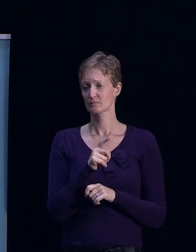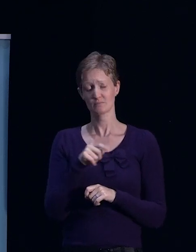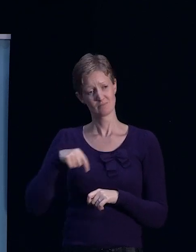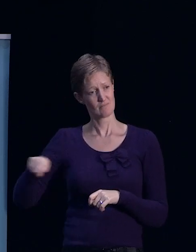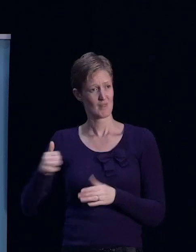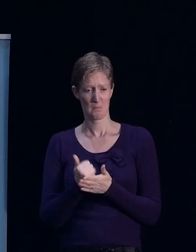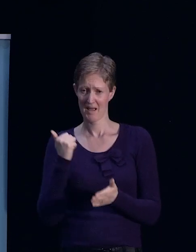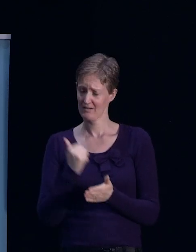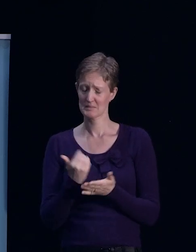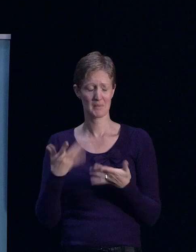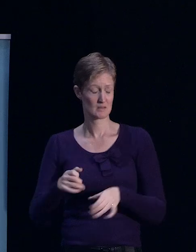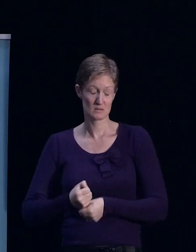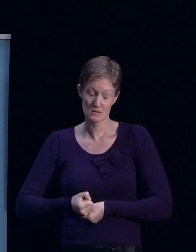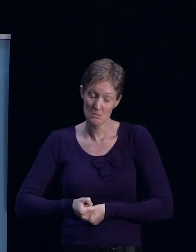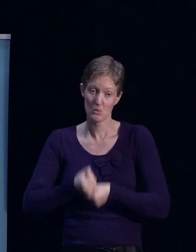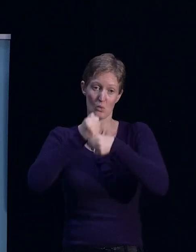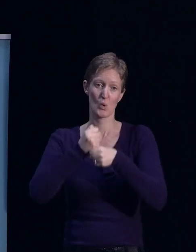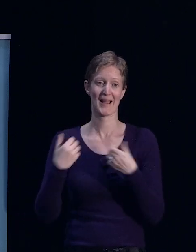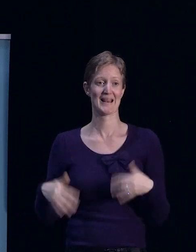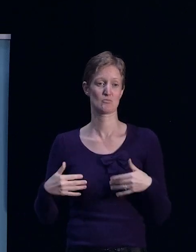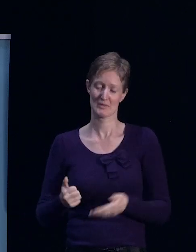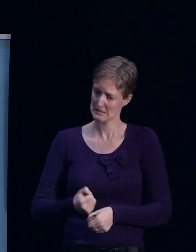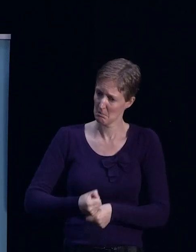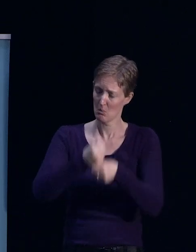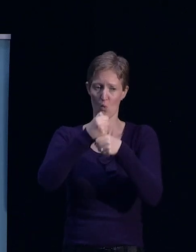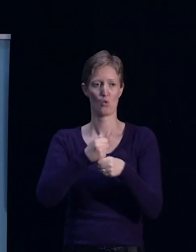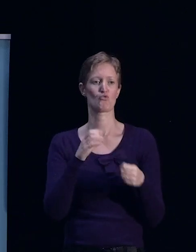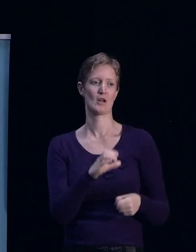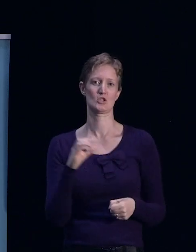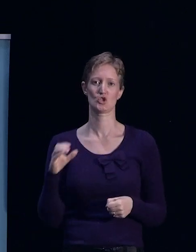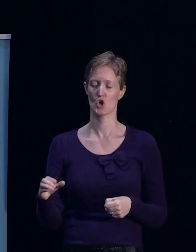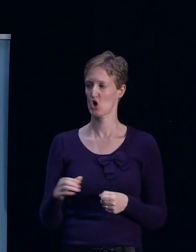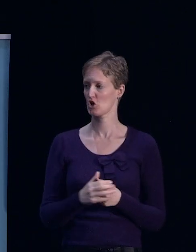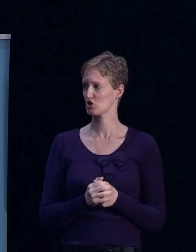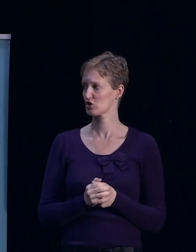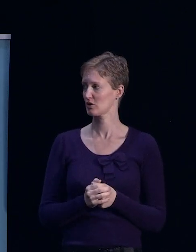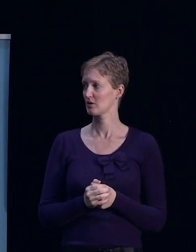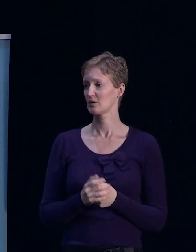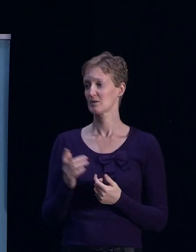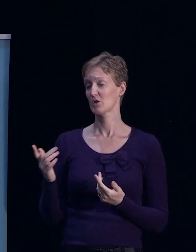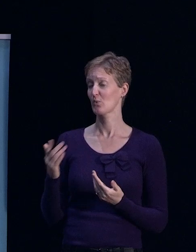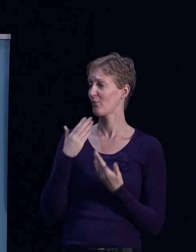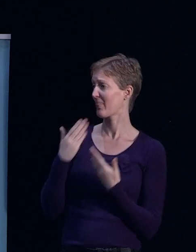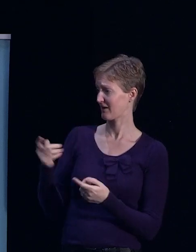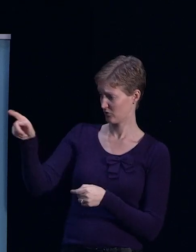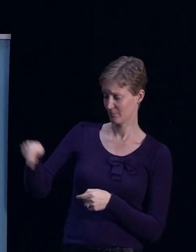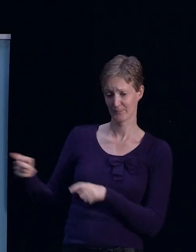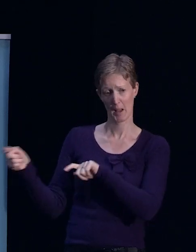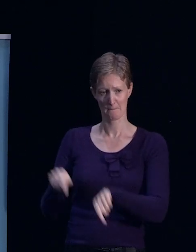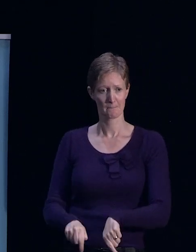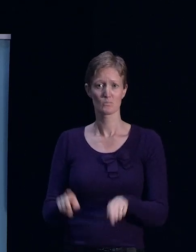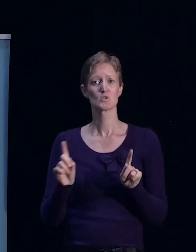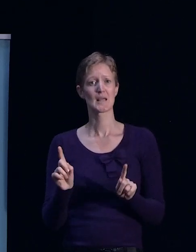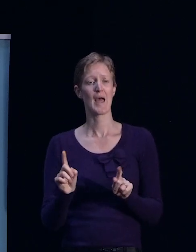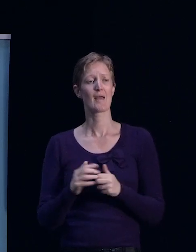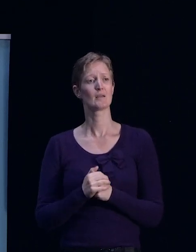supportive of Canterbury, um, and of the people of Christchurch. So, look, I, a test amount to, to you guys turning up today, I really do thank you, because